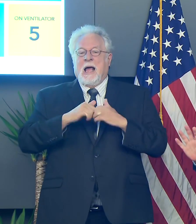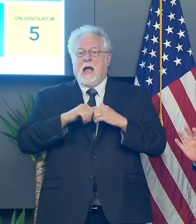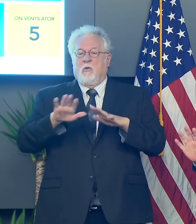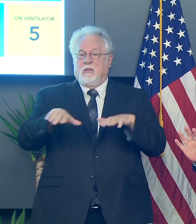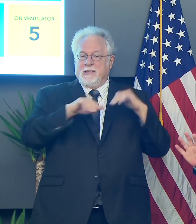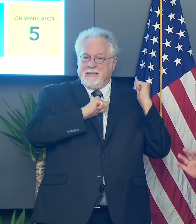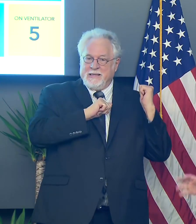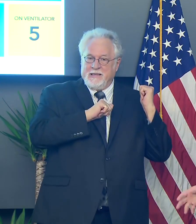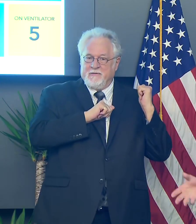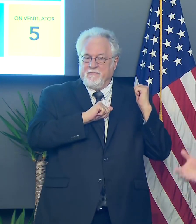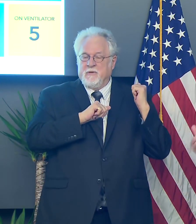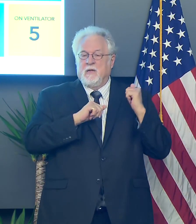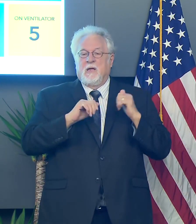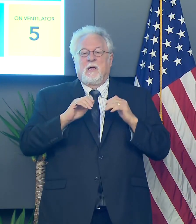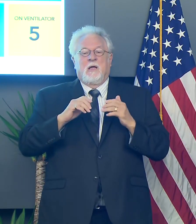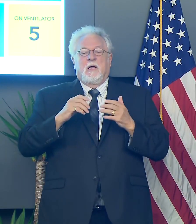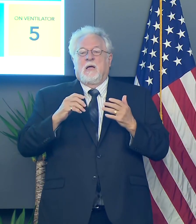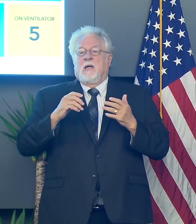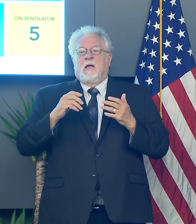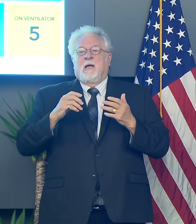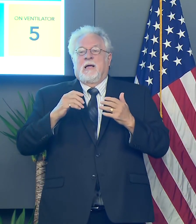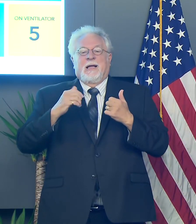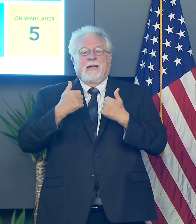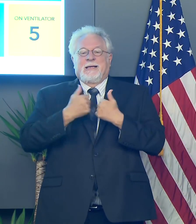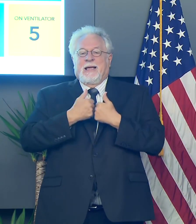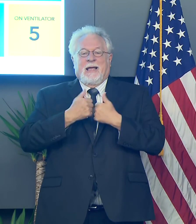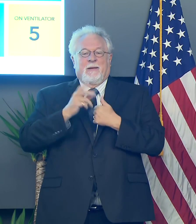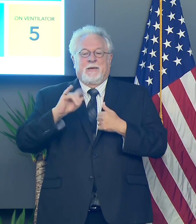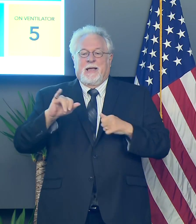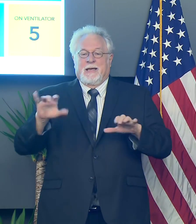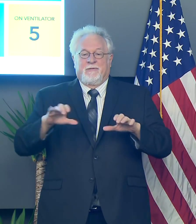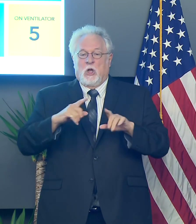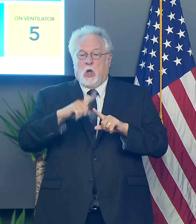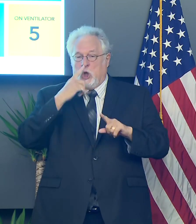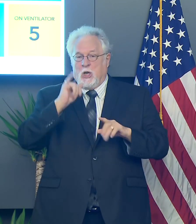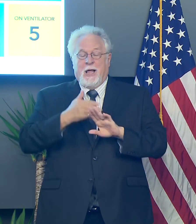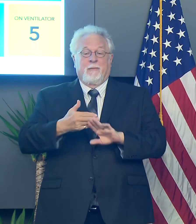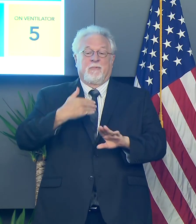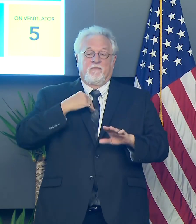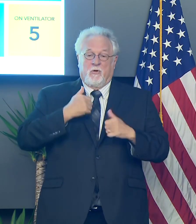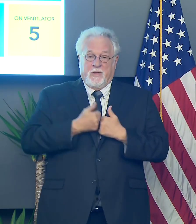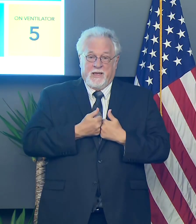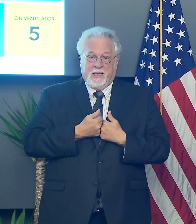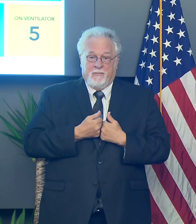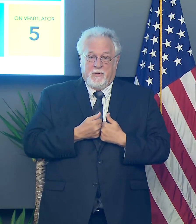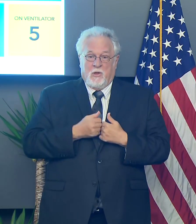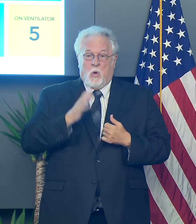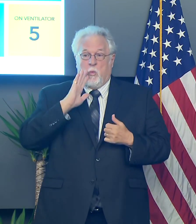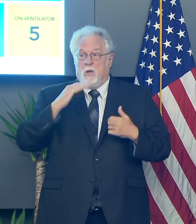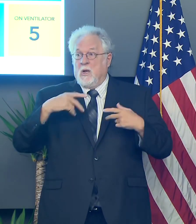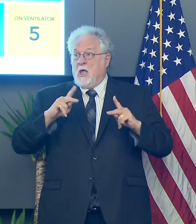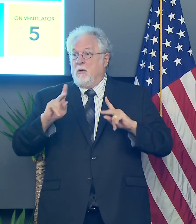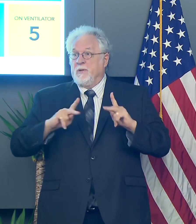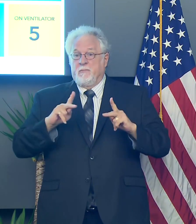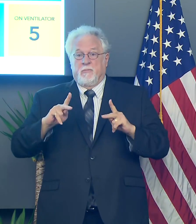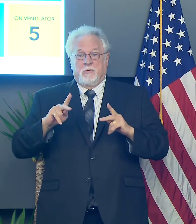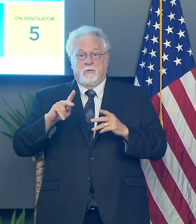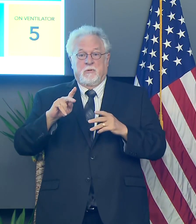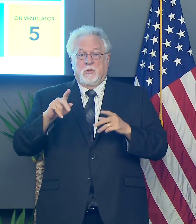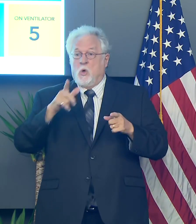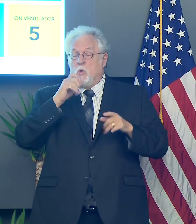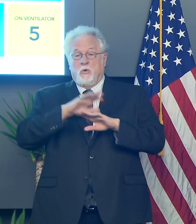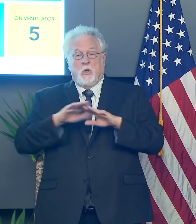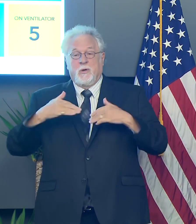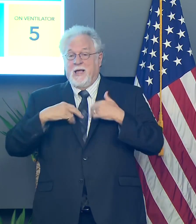at the end of the day? What do game activity, game day activities look like before the game? Um, are they going to allow people on campus who